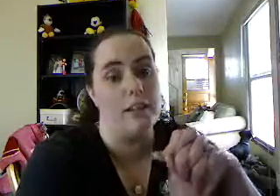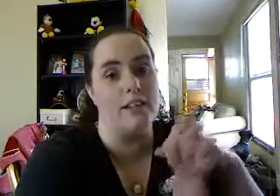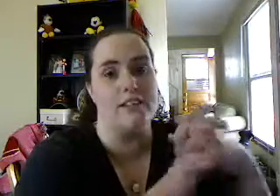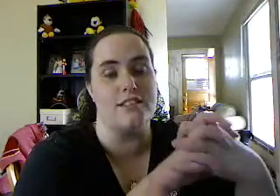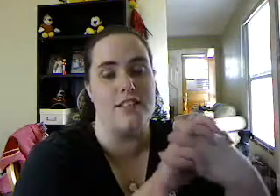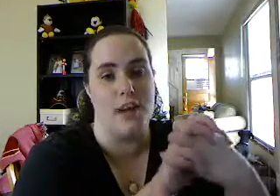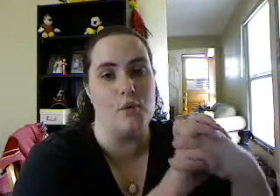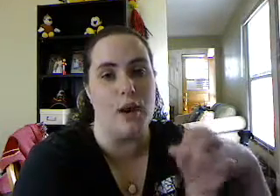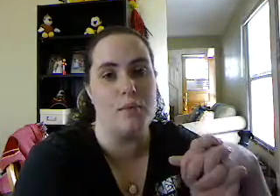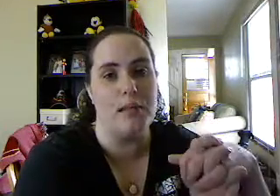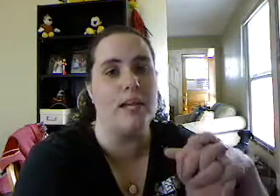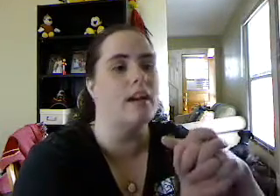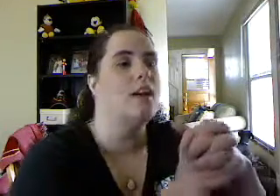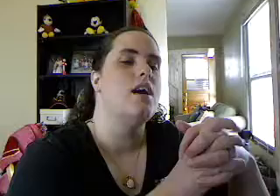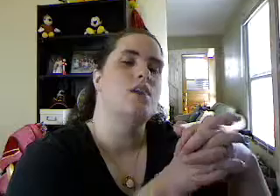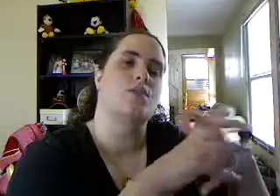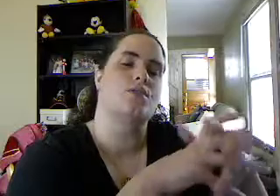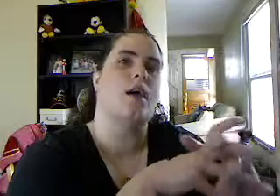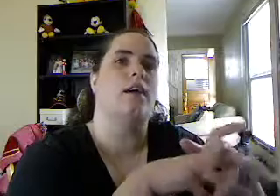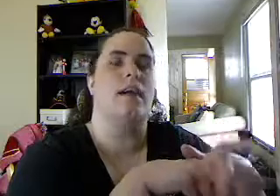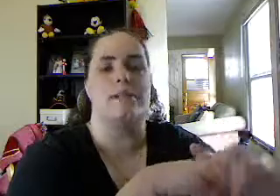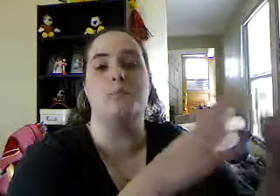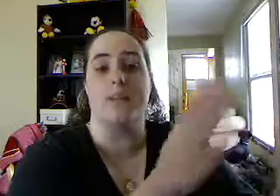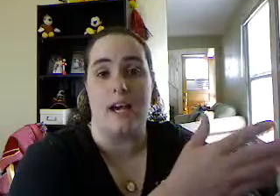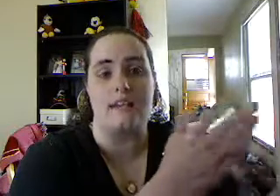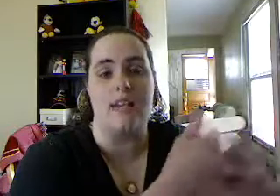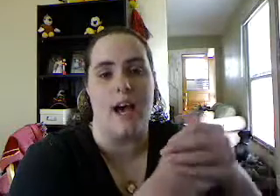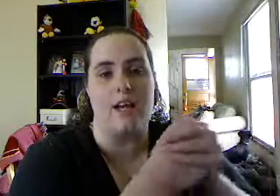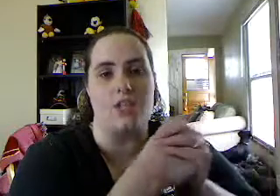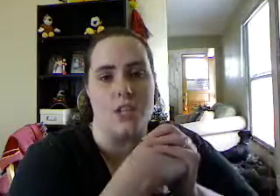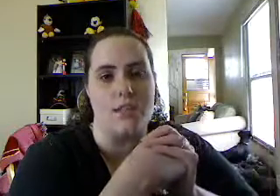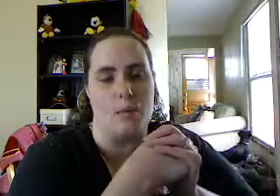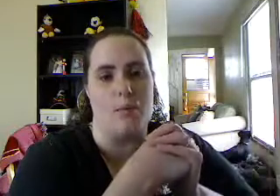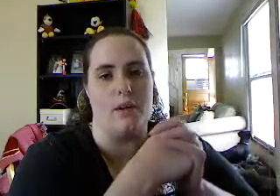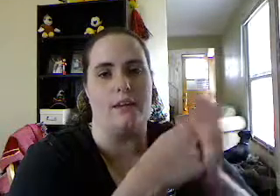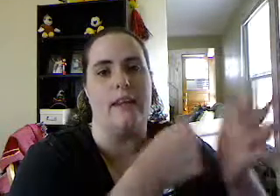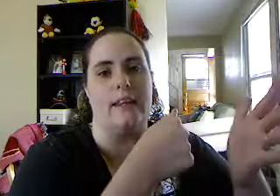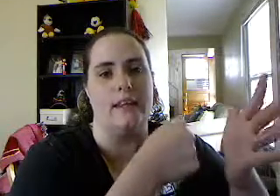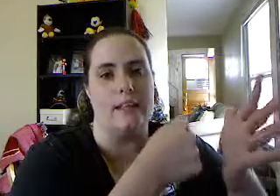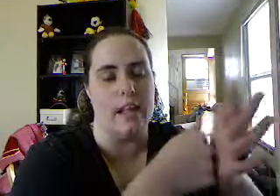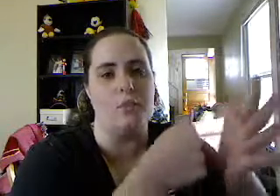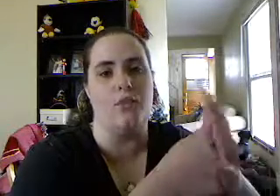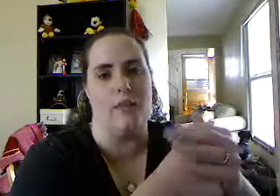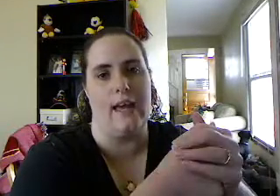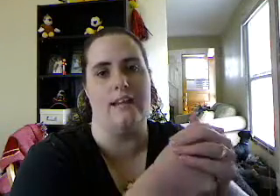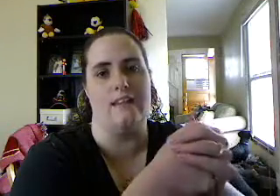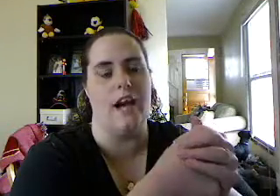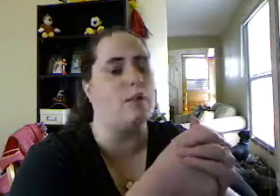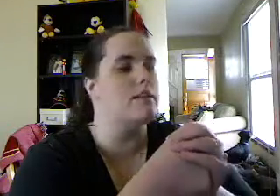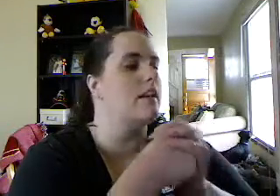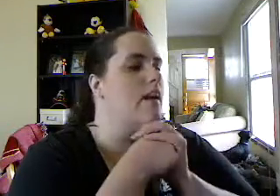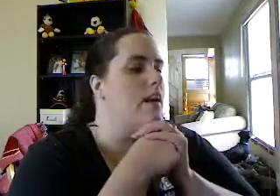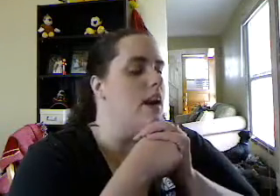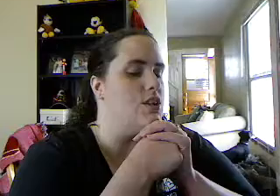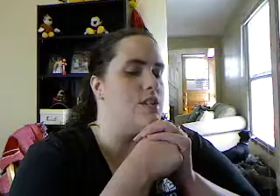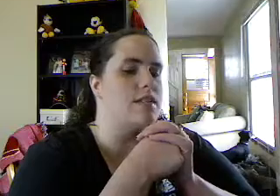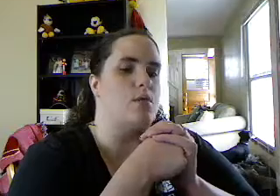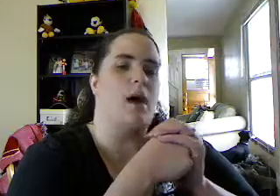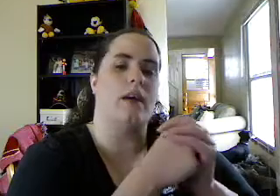pregnant. This is kind of why I'm here. She goes, well, and I said, besides that, I had just had my period, like, the day before that had stopped. And she said, well,